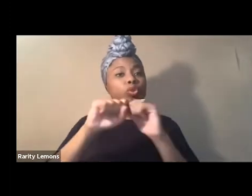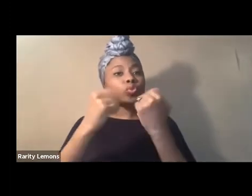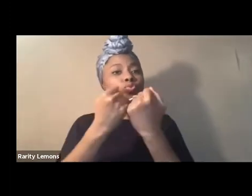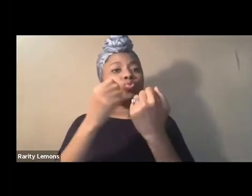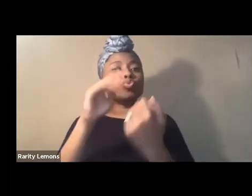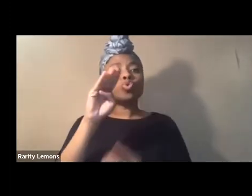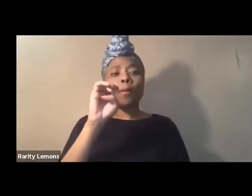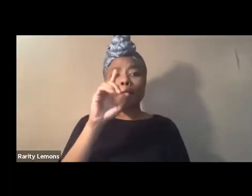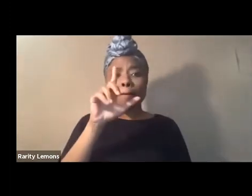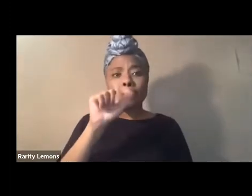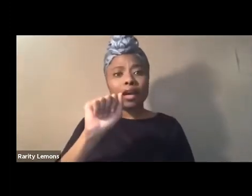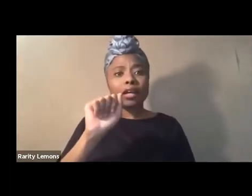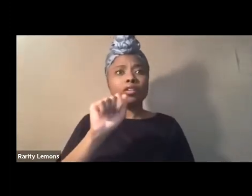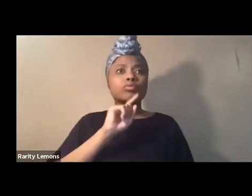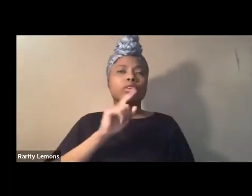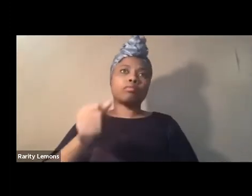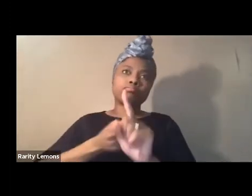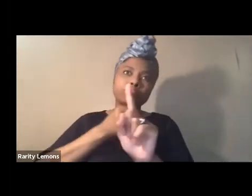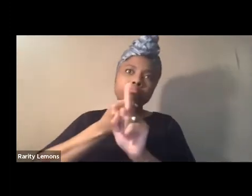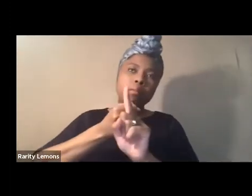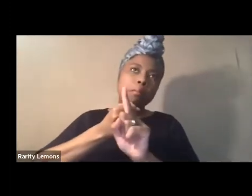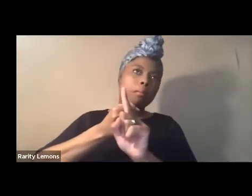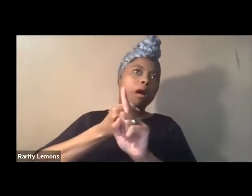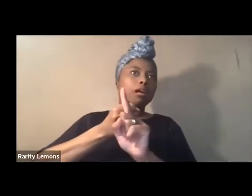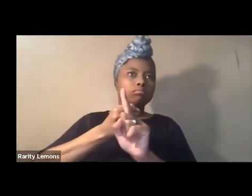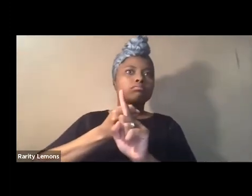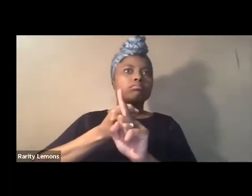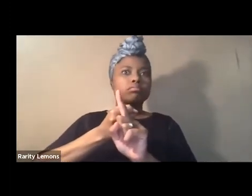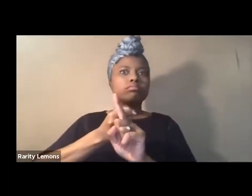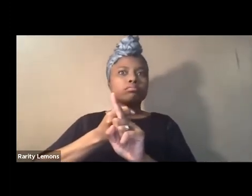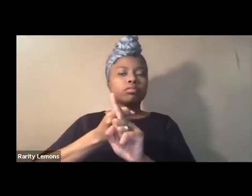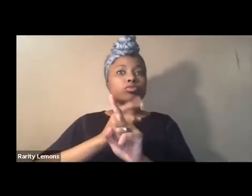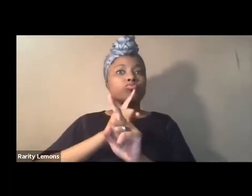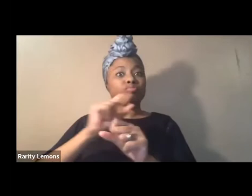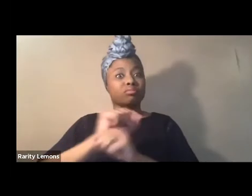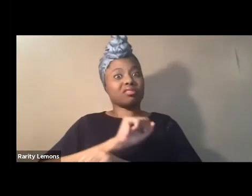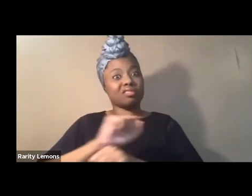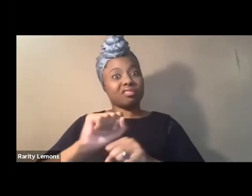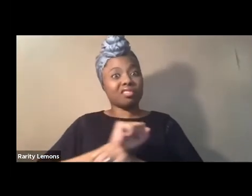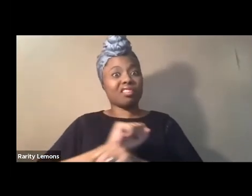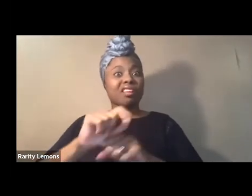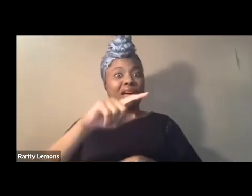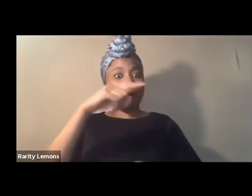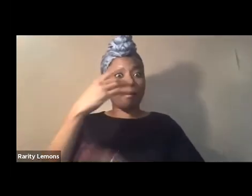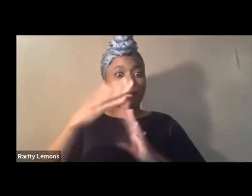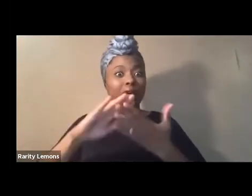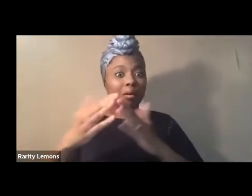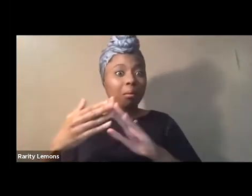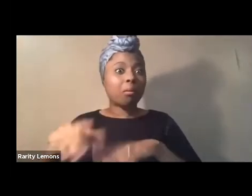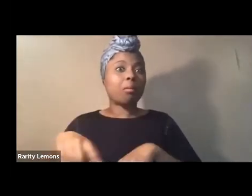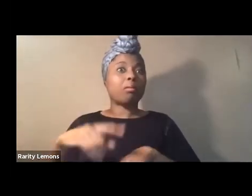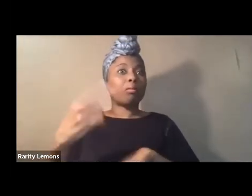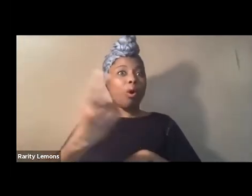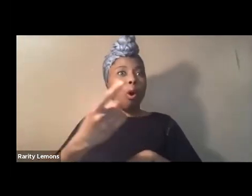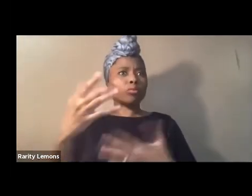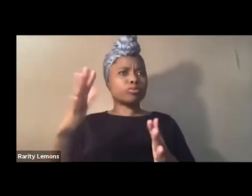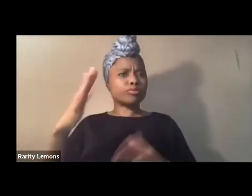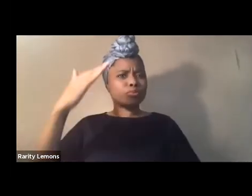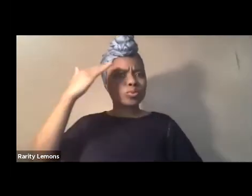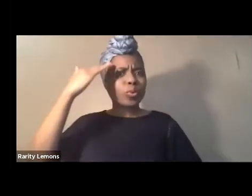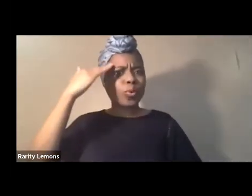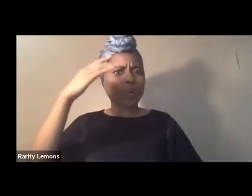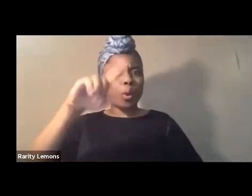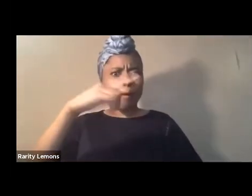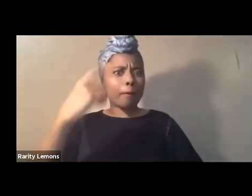has clearly played a tremendous role in laying bare a reality that black communities have always known that black